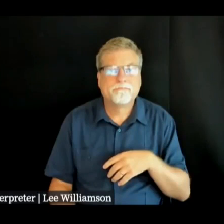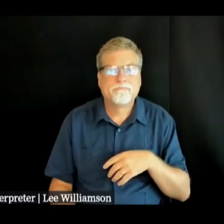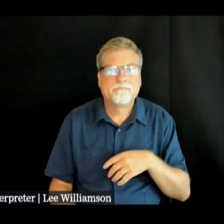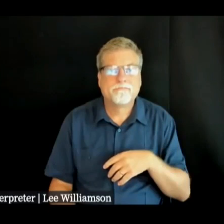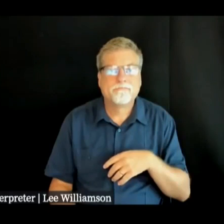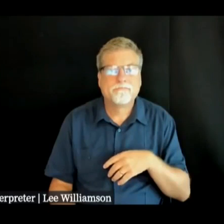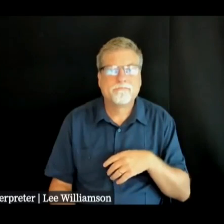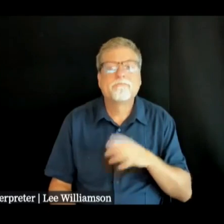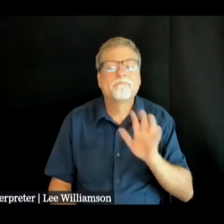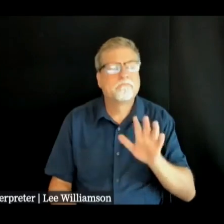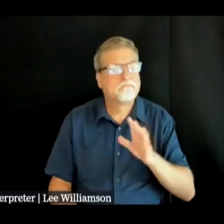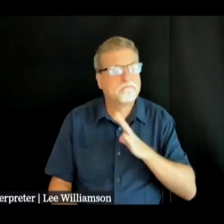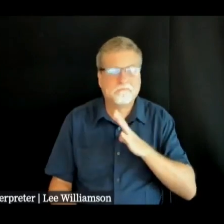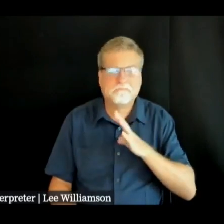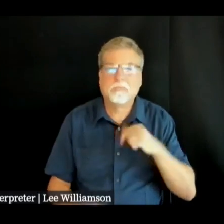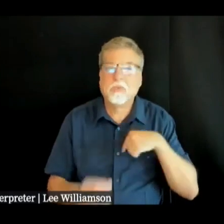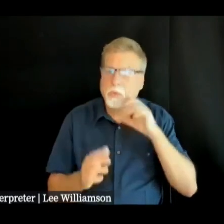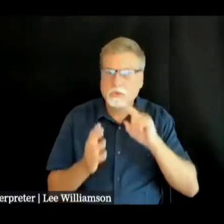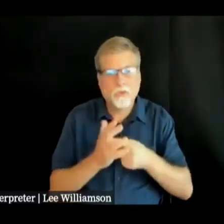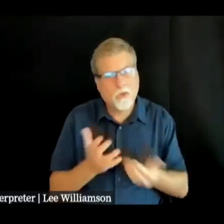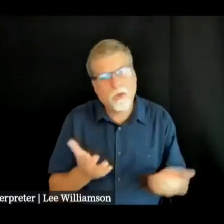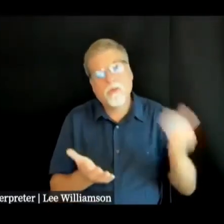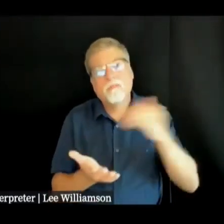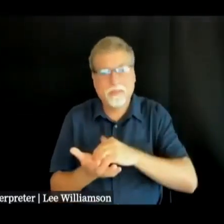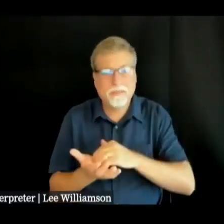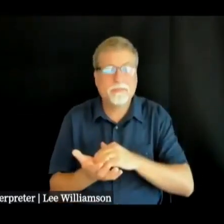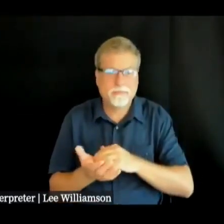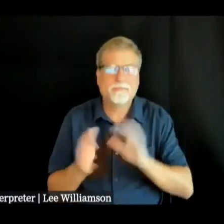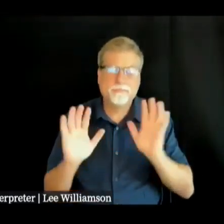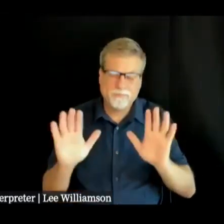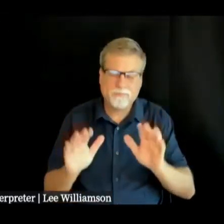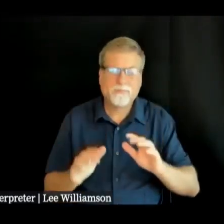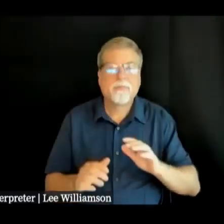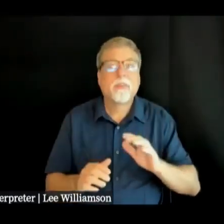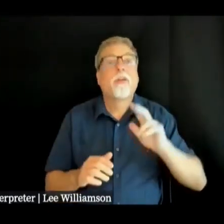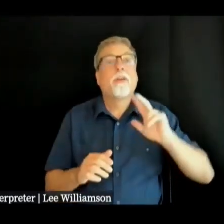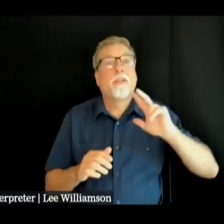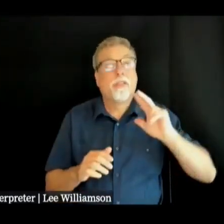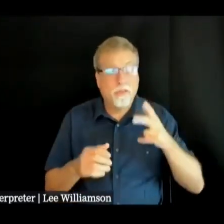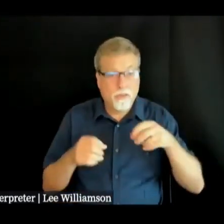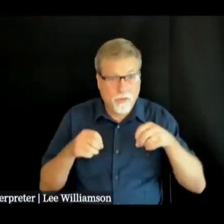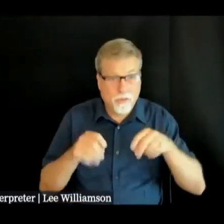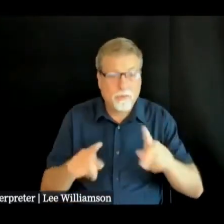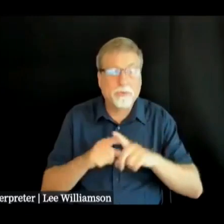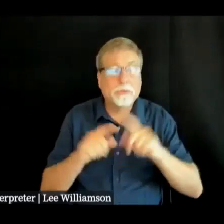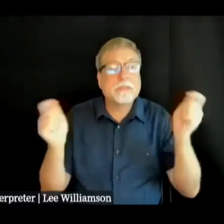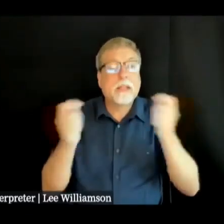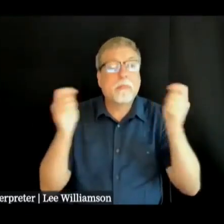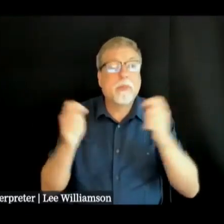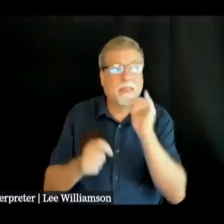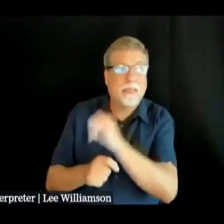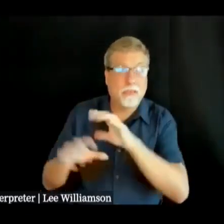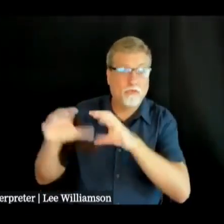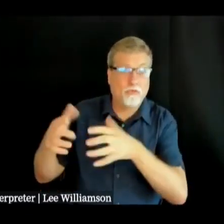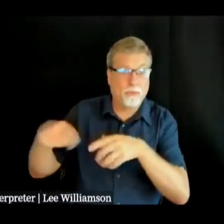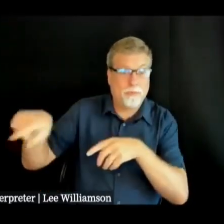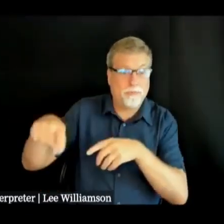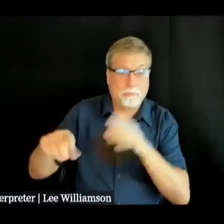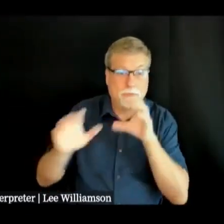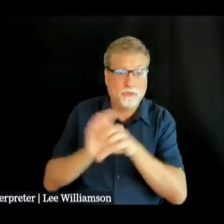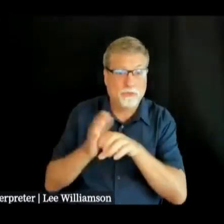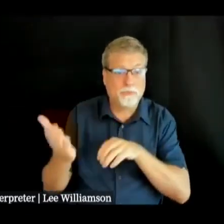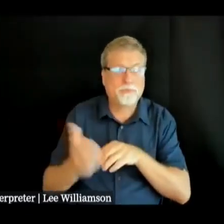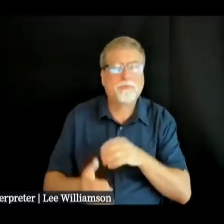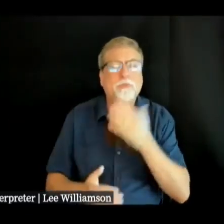but we will start all over again and it gives me another opportunity to celebrate this crew so good